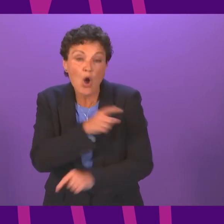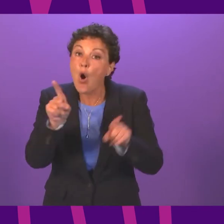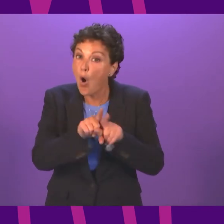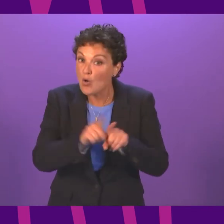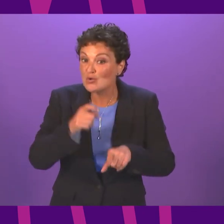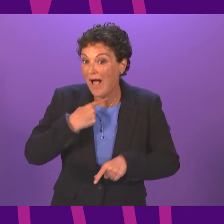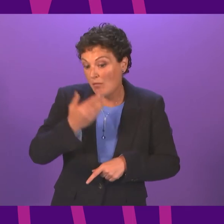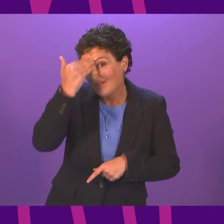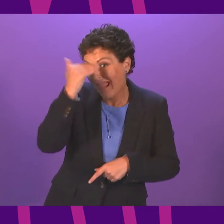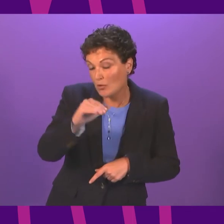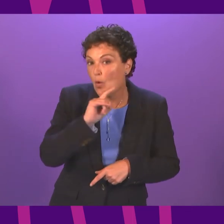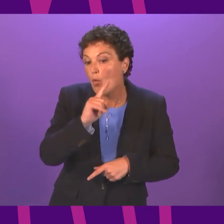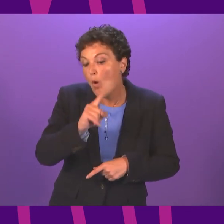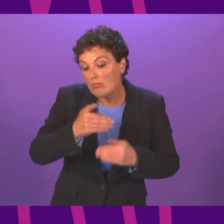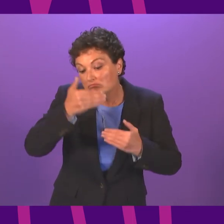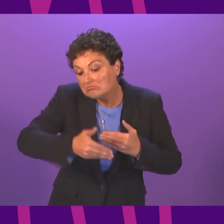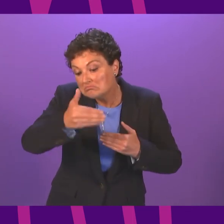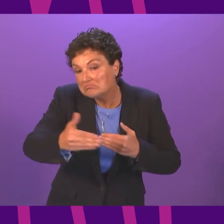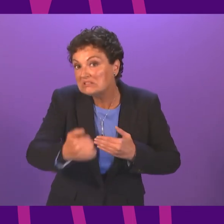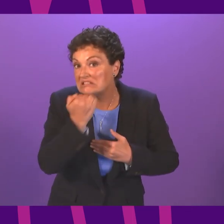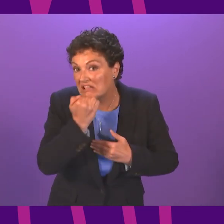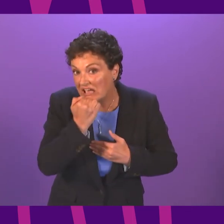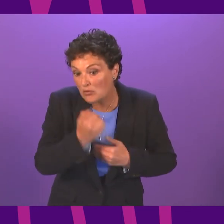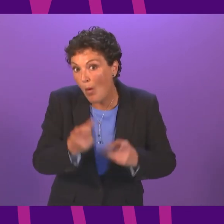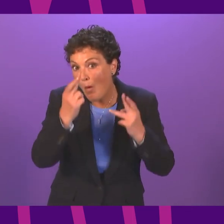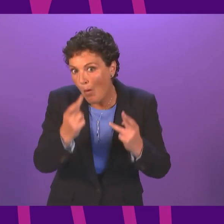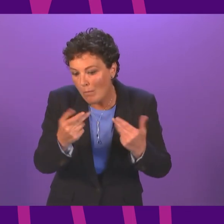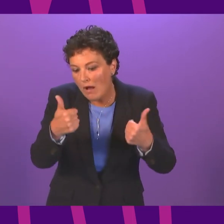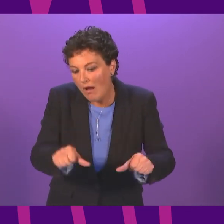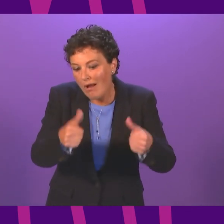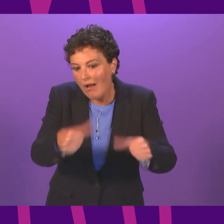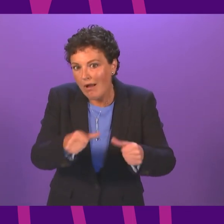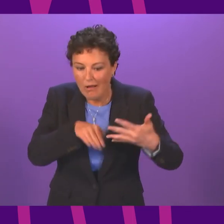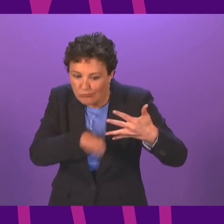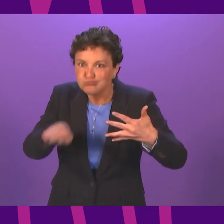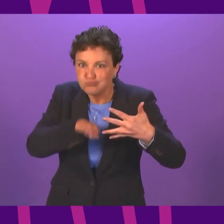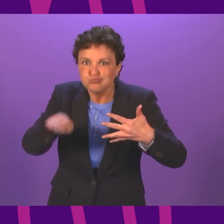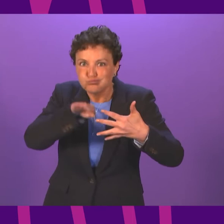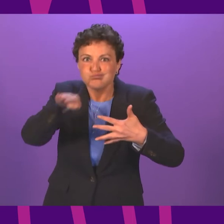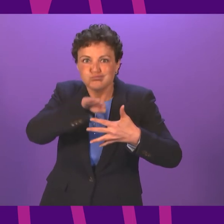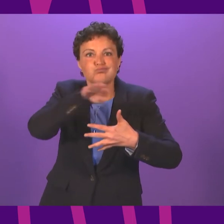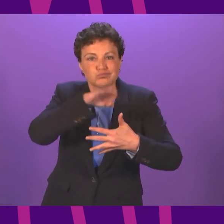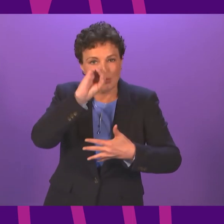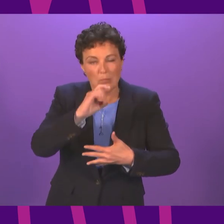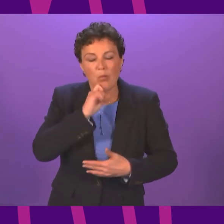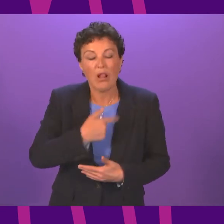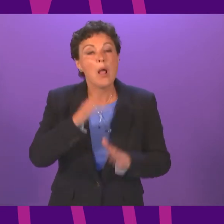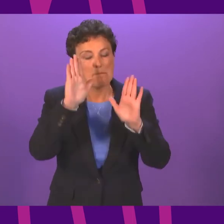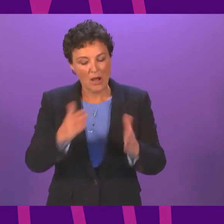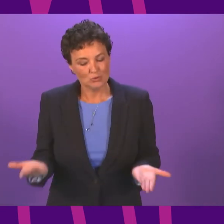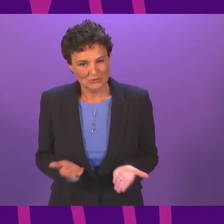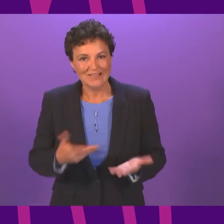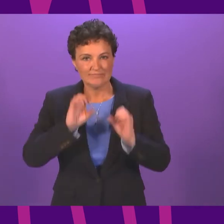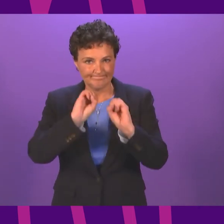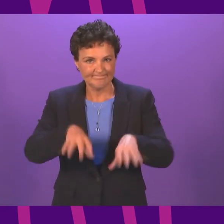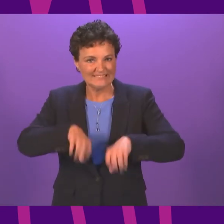the further lifting of restrictions as we hope to move into and beyond level zero and back to normality. Firstly, though, today's statistics,